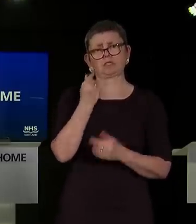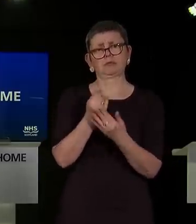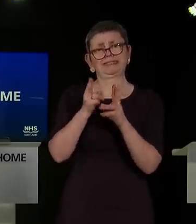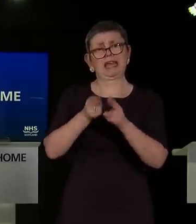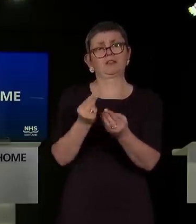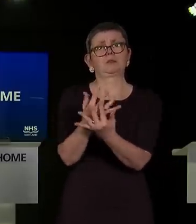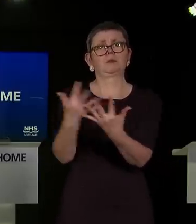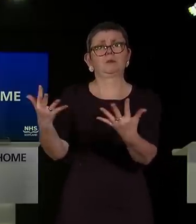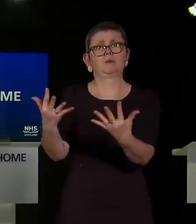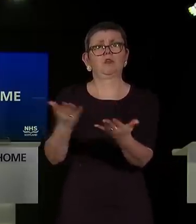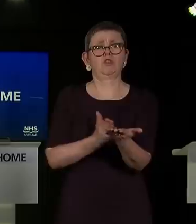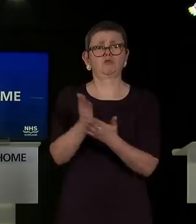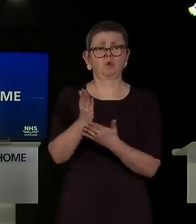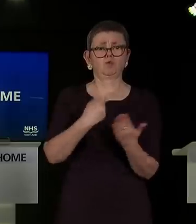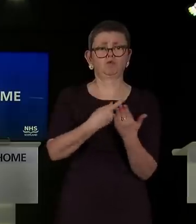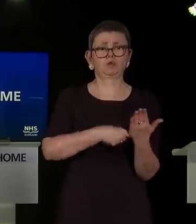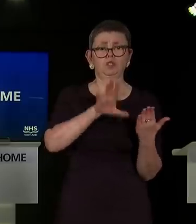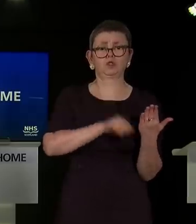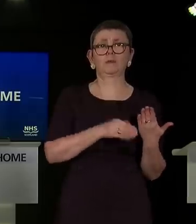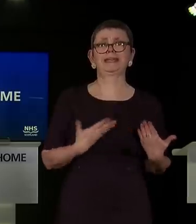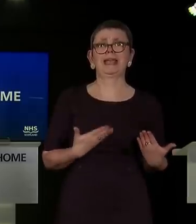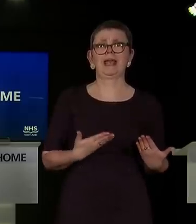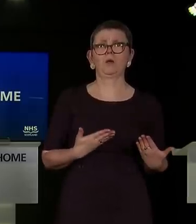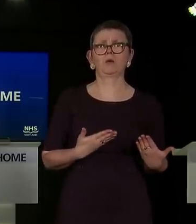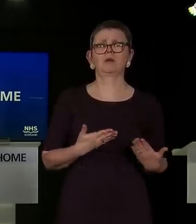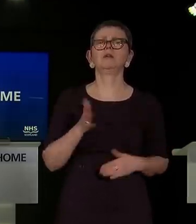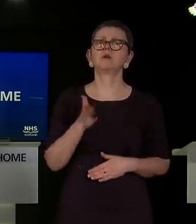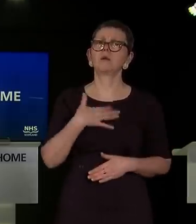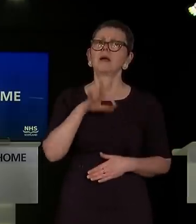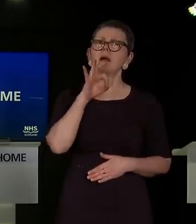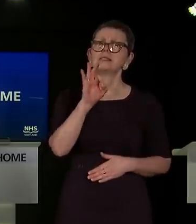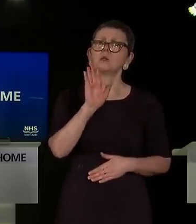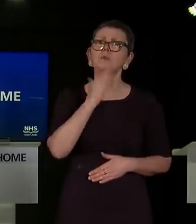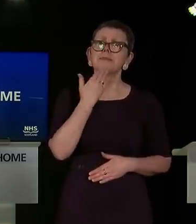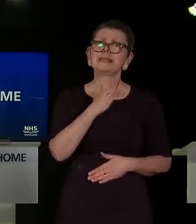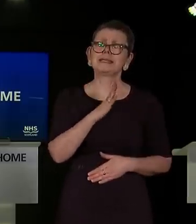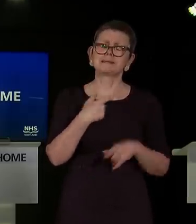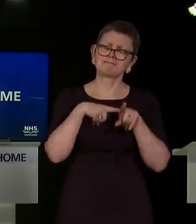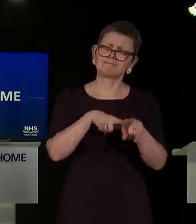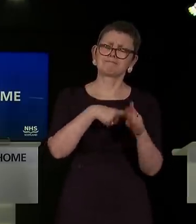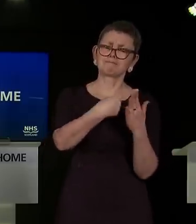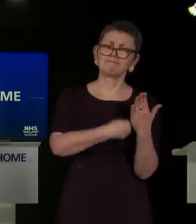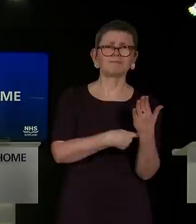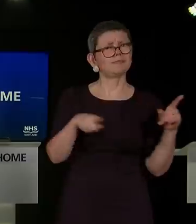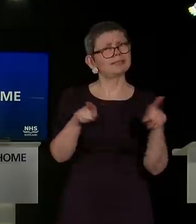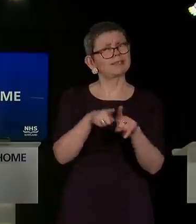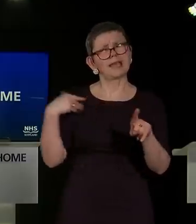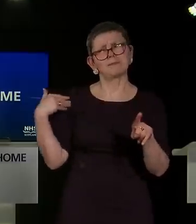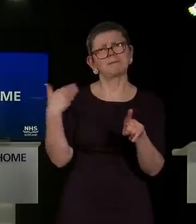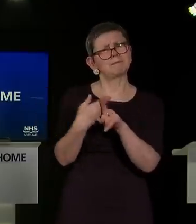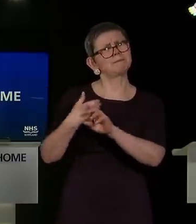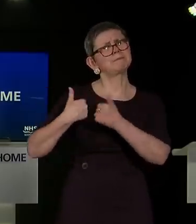rashly or prematurely. So I am asking you, please, for the moment, to continue to do what you have been doing so